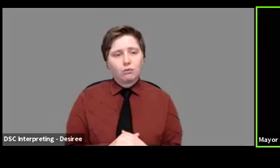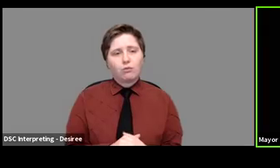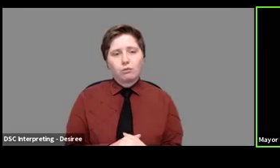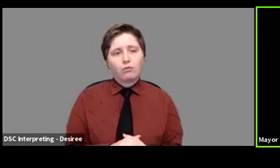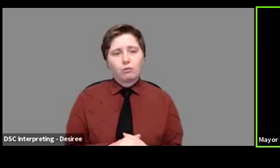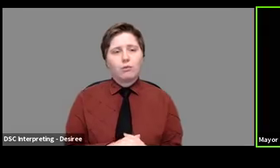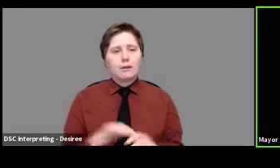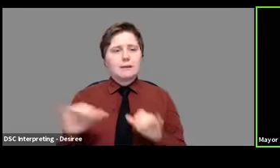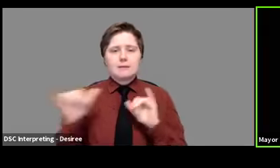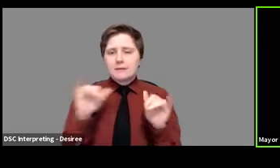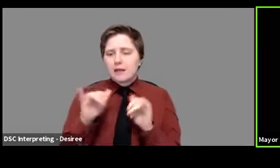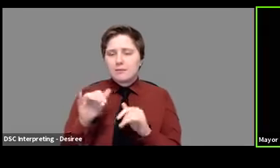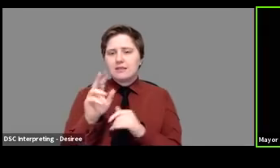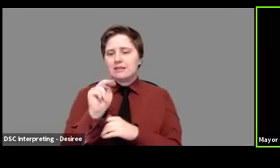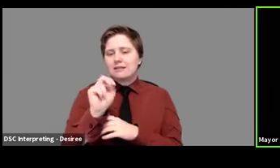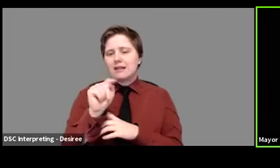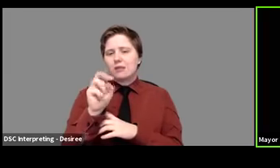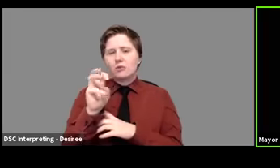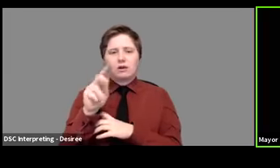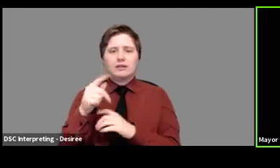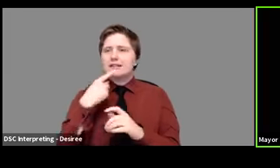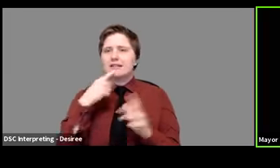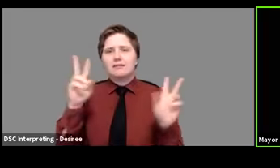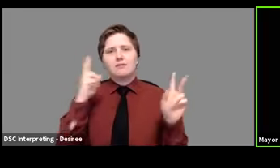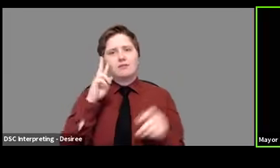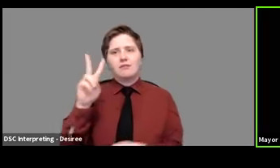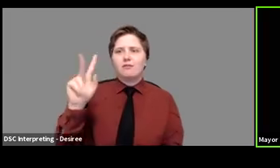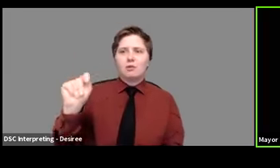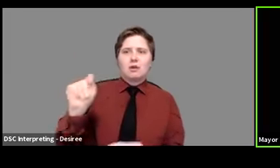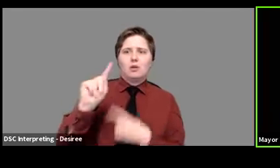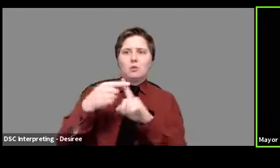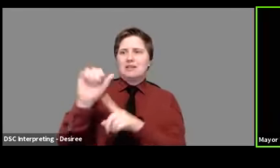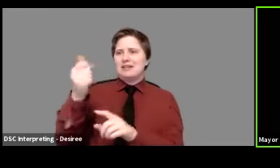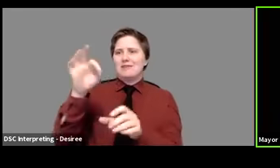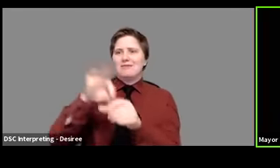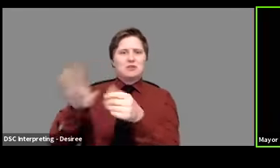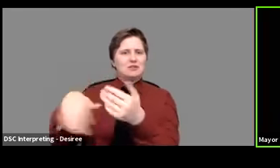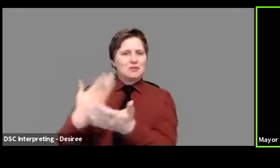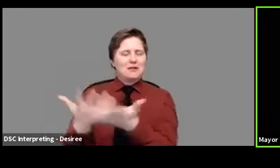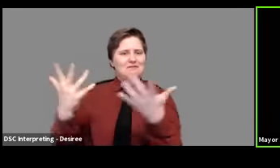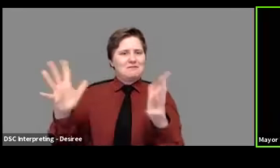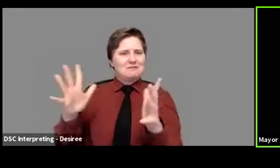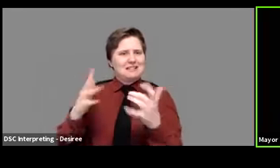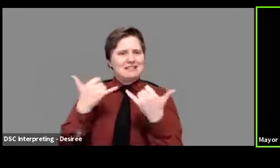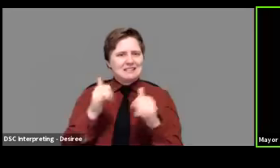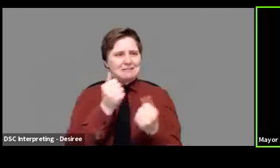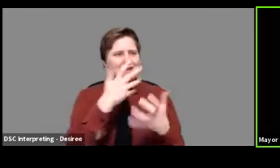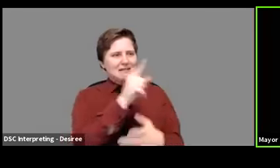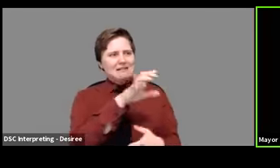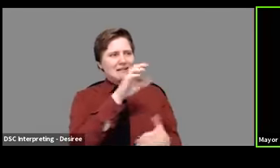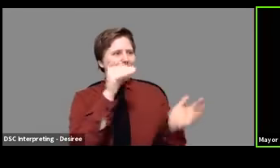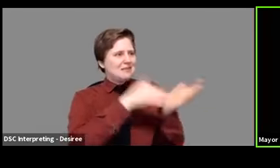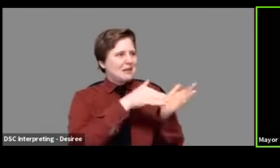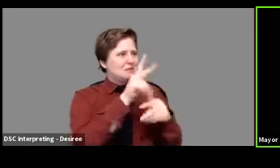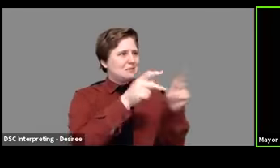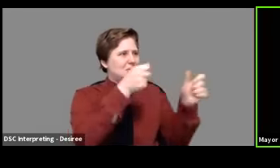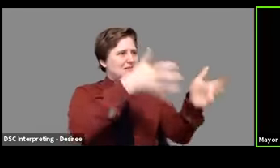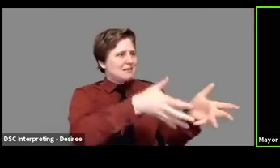just like the networks can call Vermont when 10 votes are in and there's still hundreds of thousands more to vote.